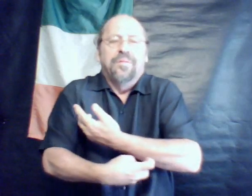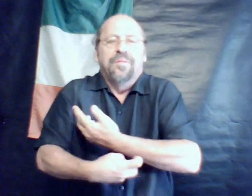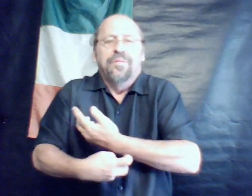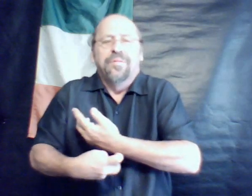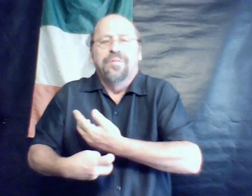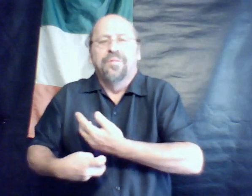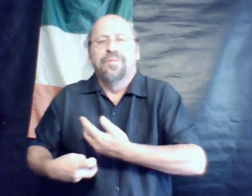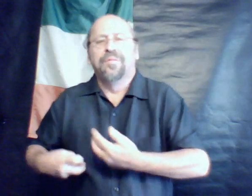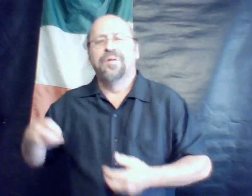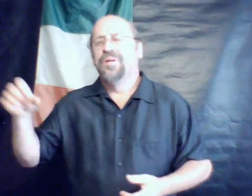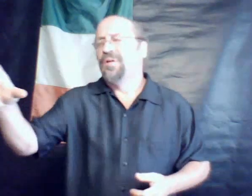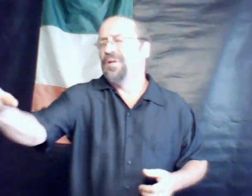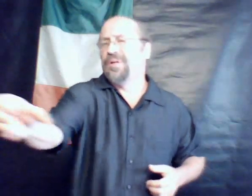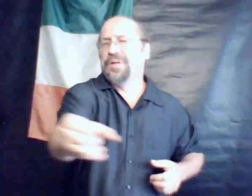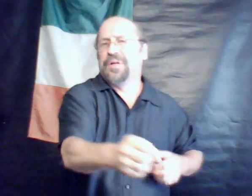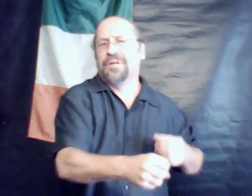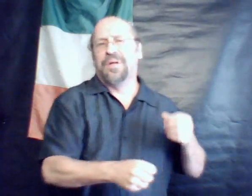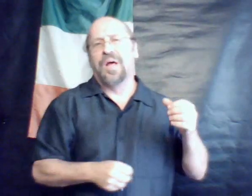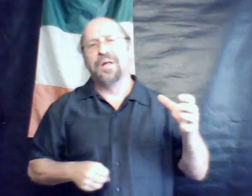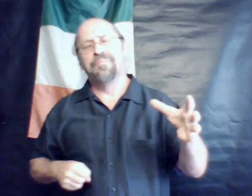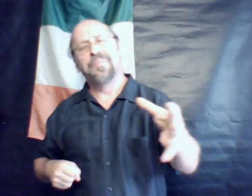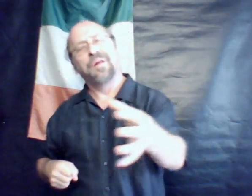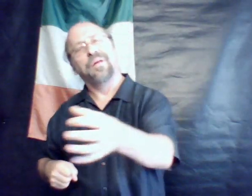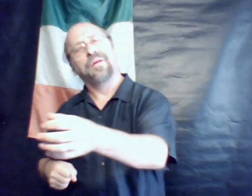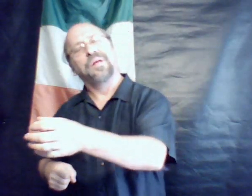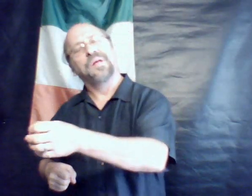Blundering and village,